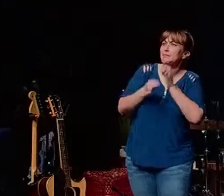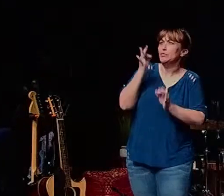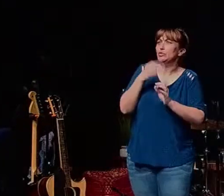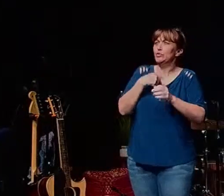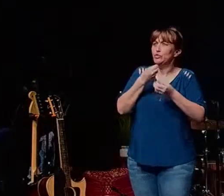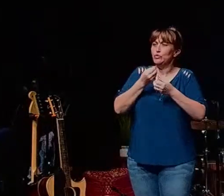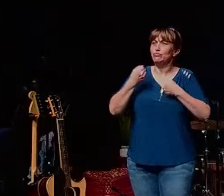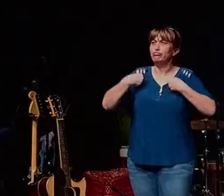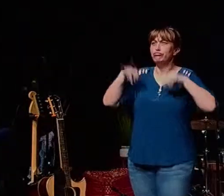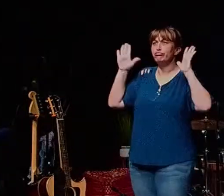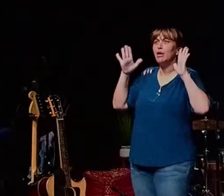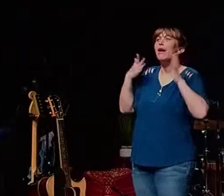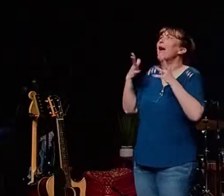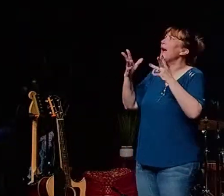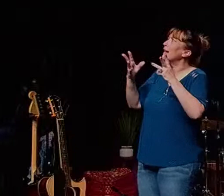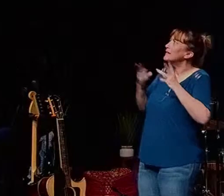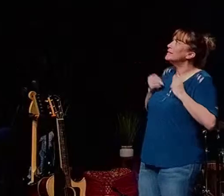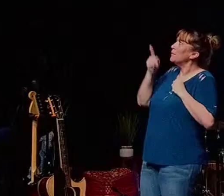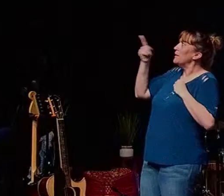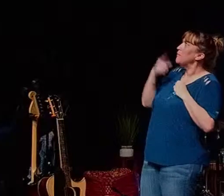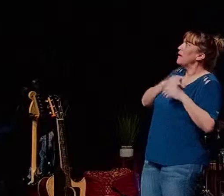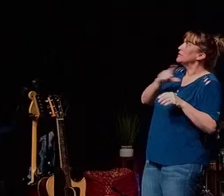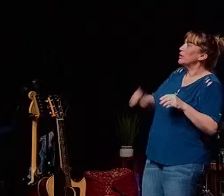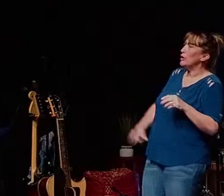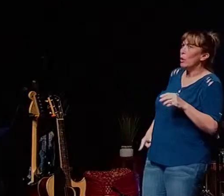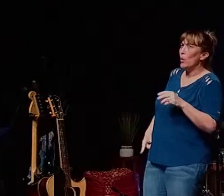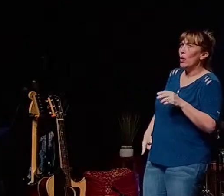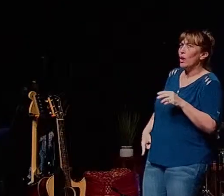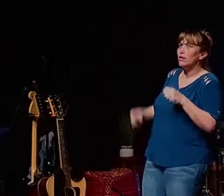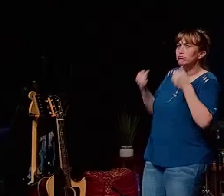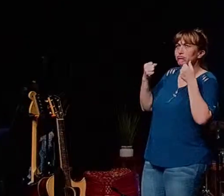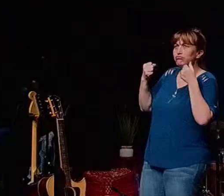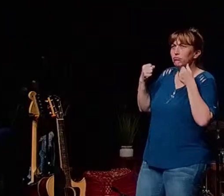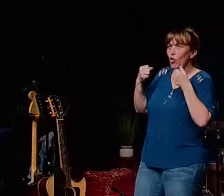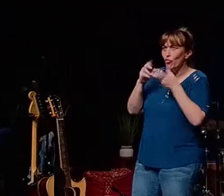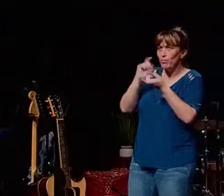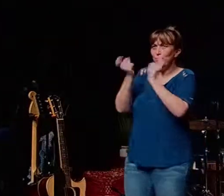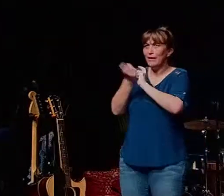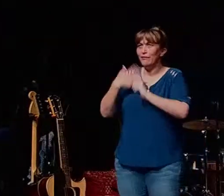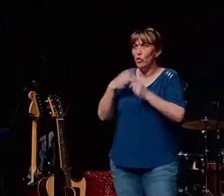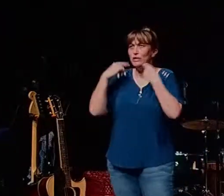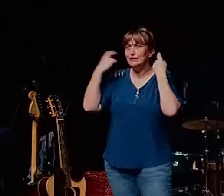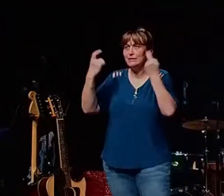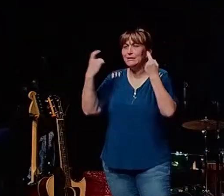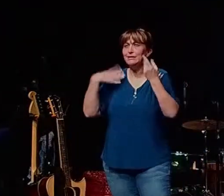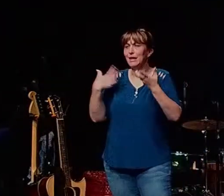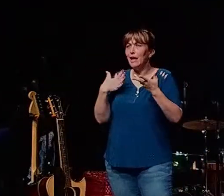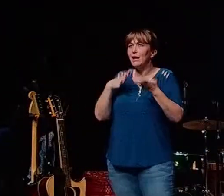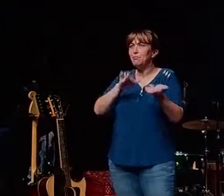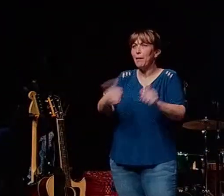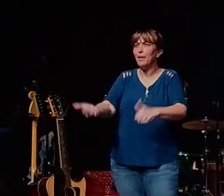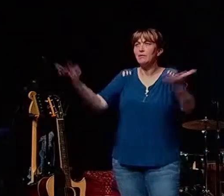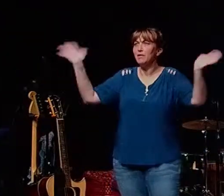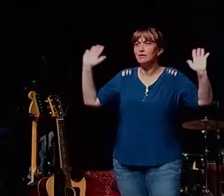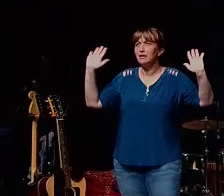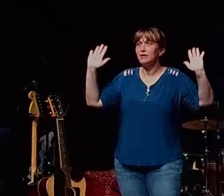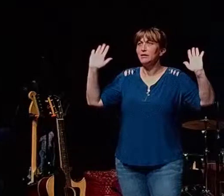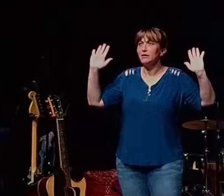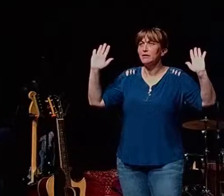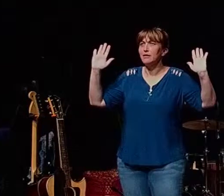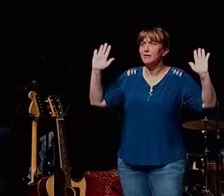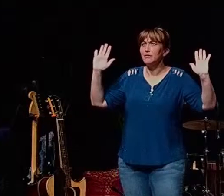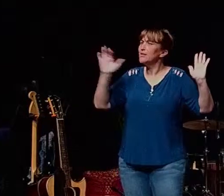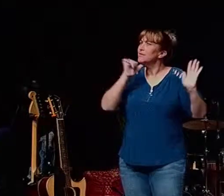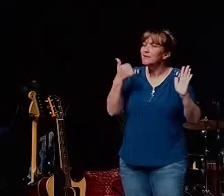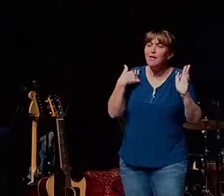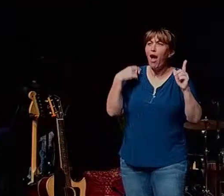jesus as the messiah and lord make him the lord of your life repent of your of your sins and get baptized that is the act it's